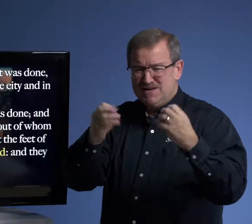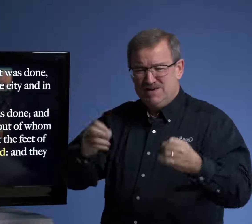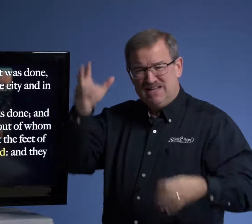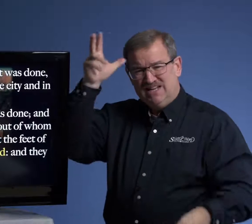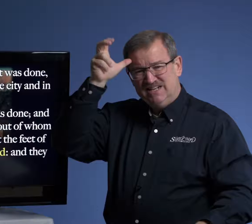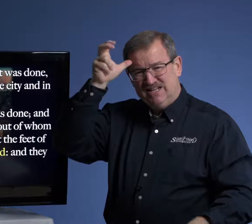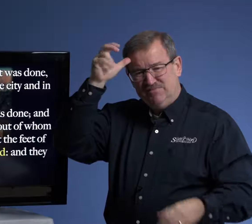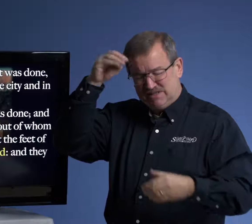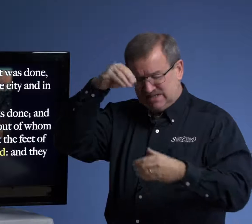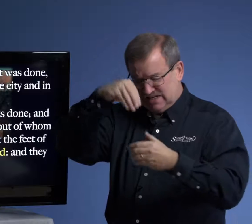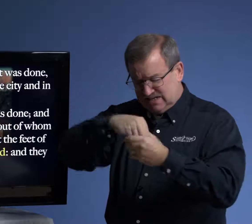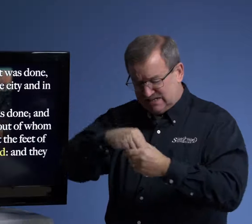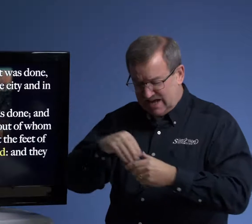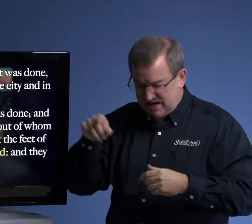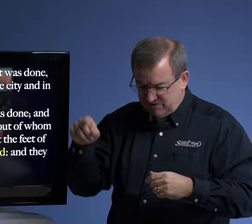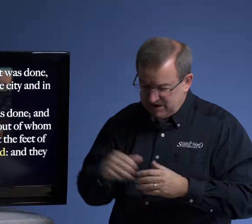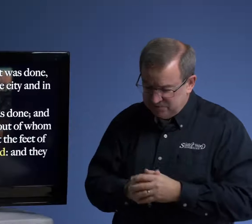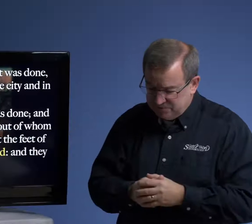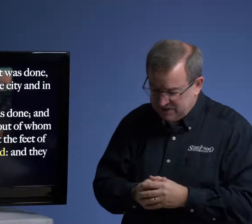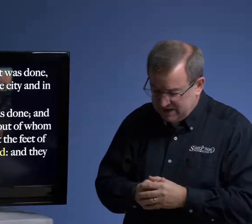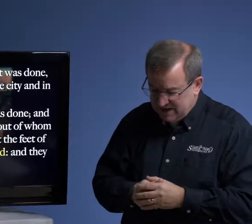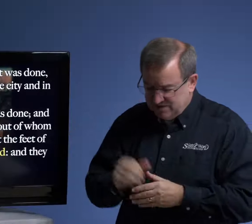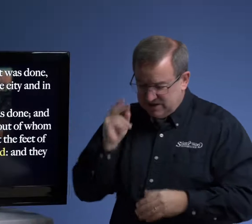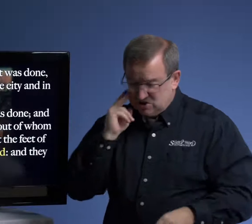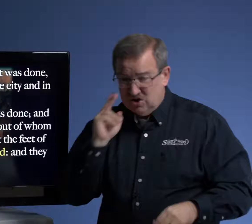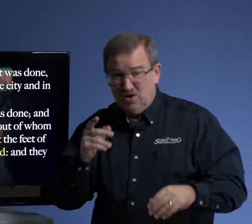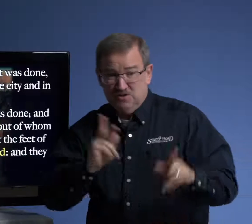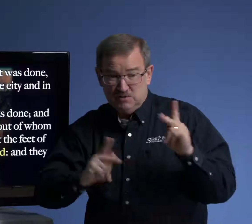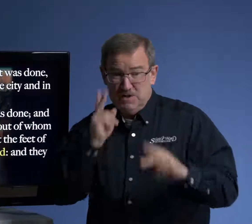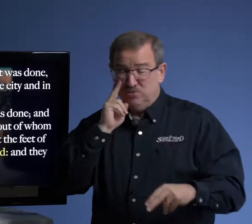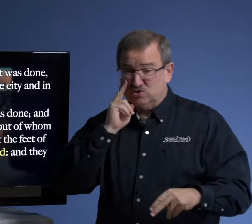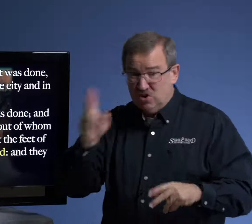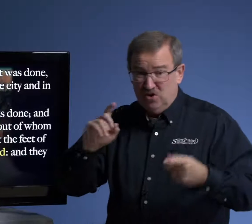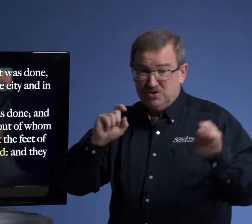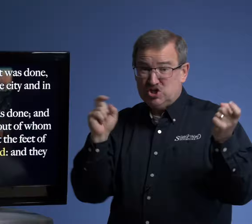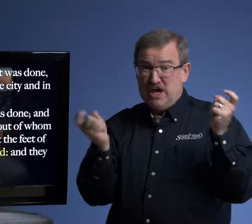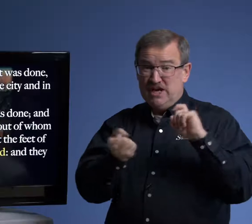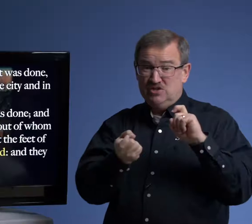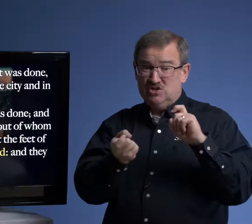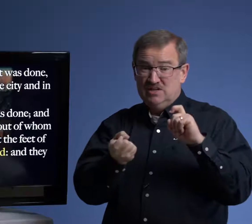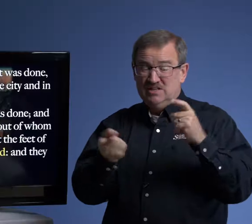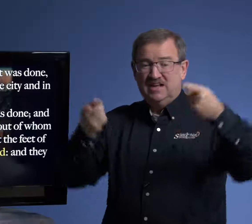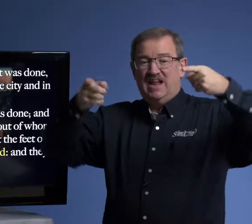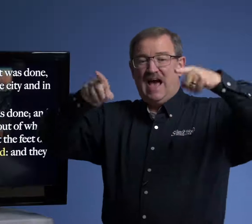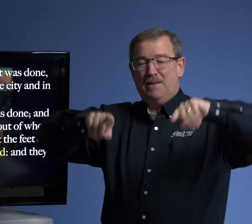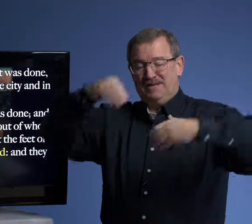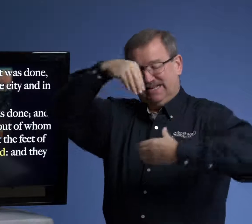many, many, many demons inside of him. They saw, these people saw the change that had happened